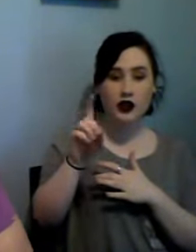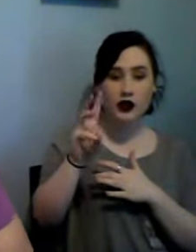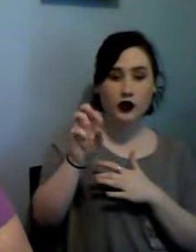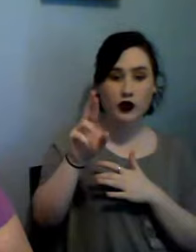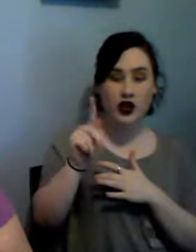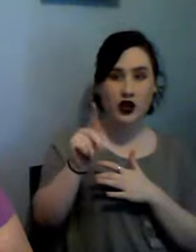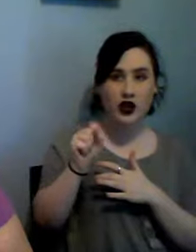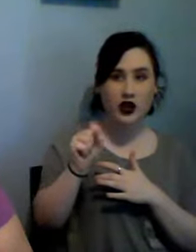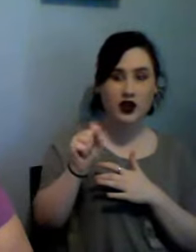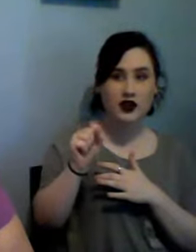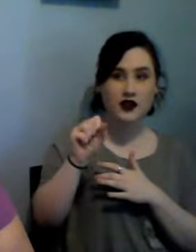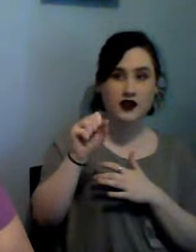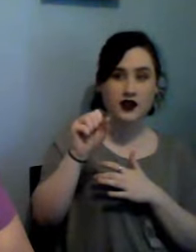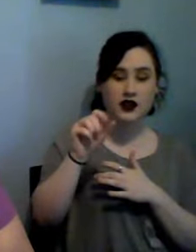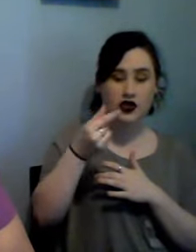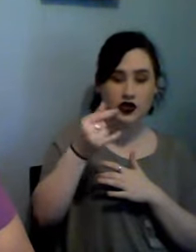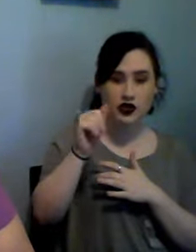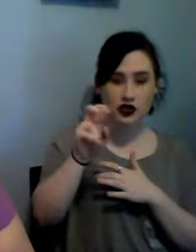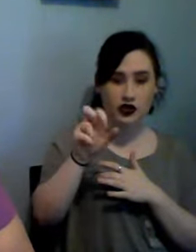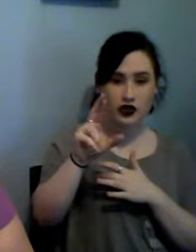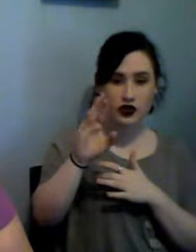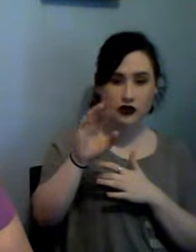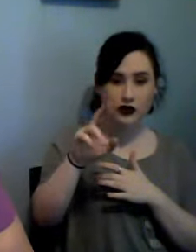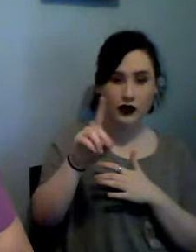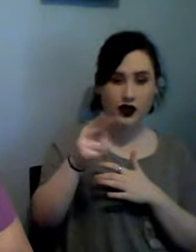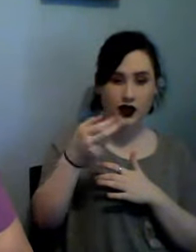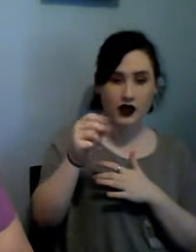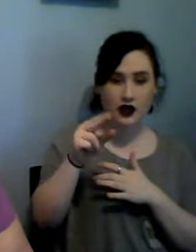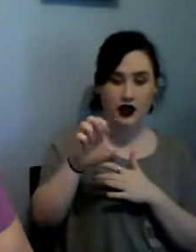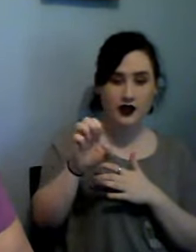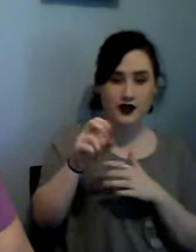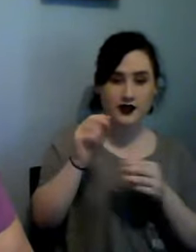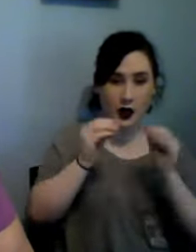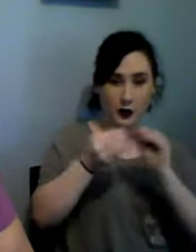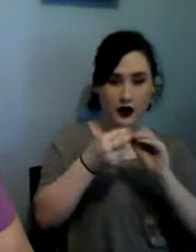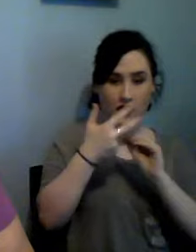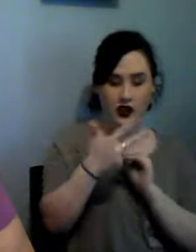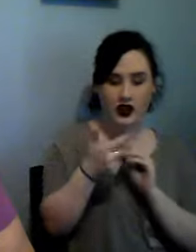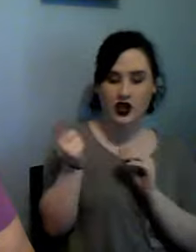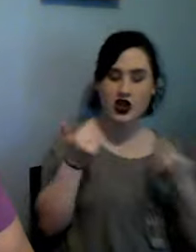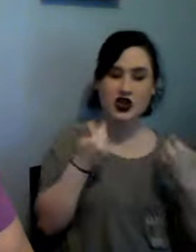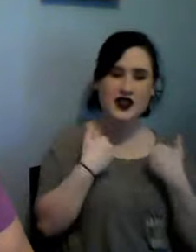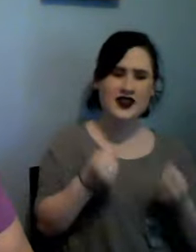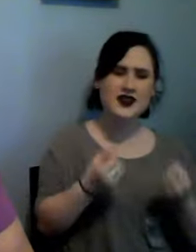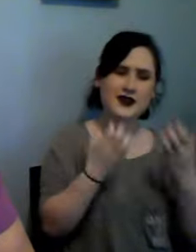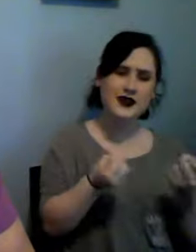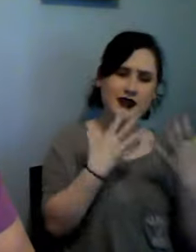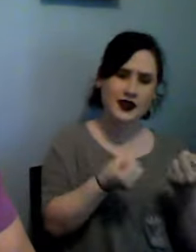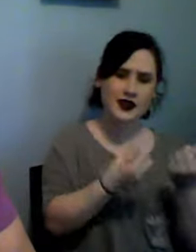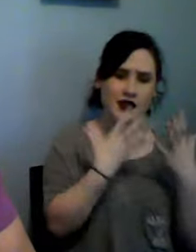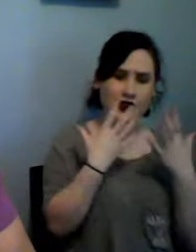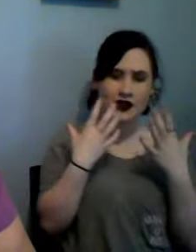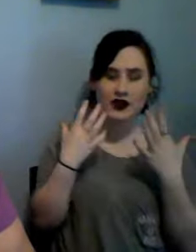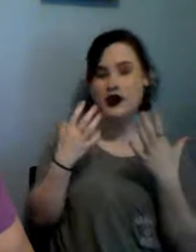I have so many charts that are from Little